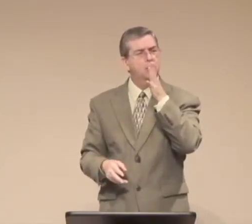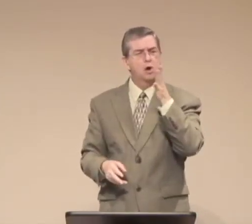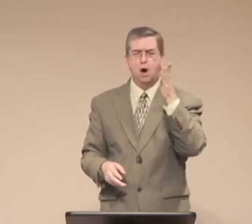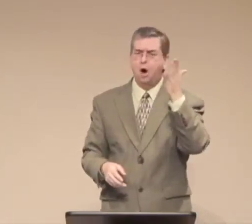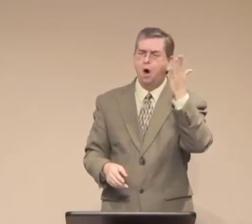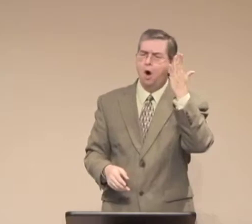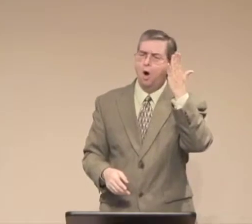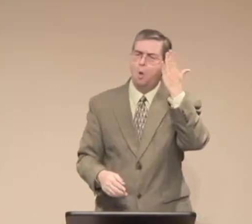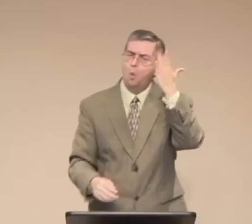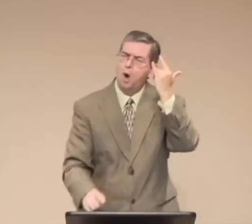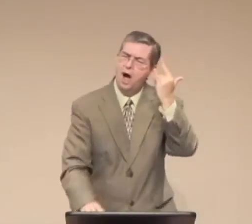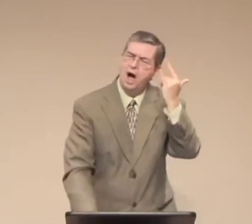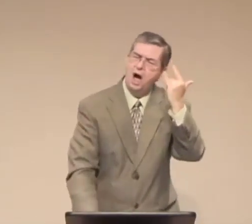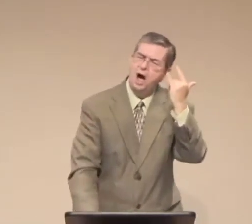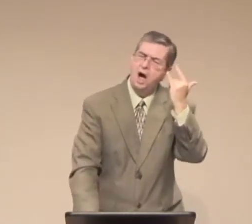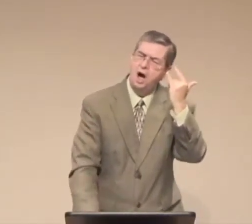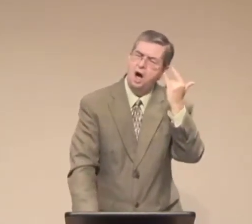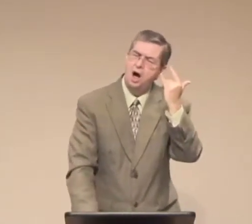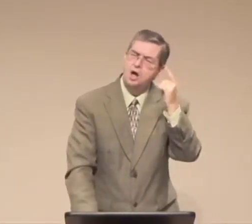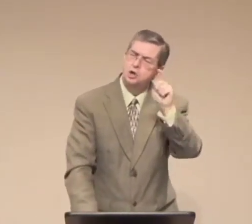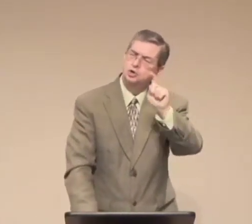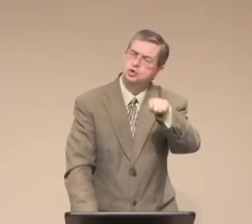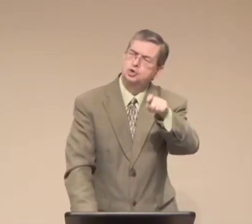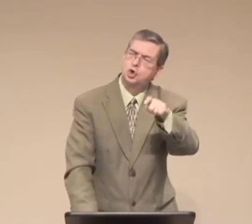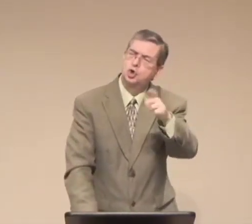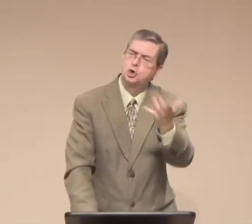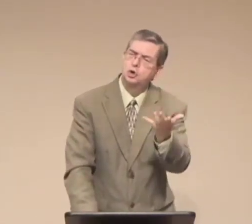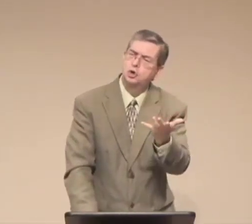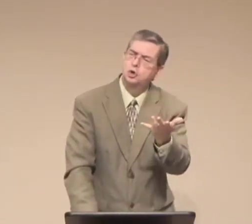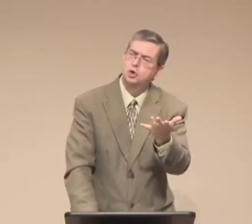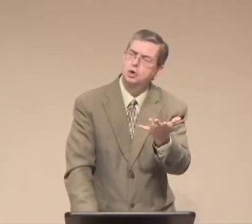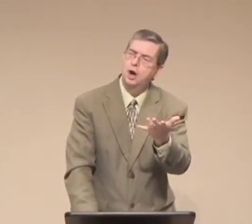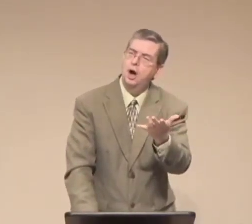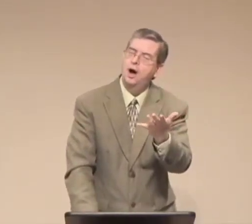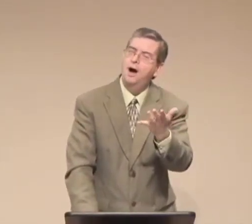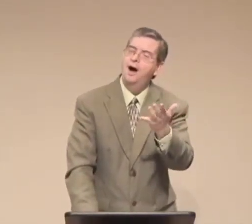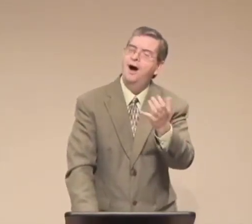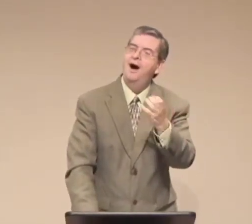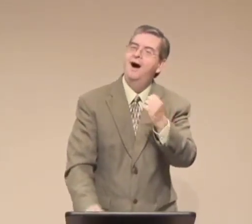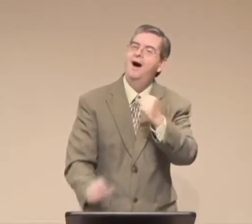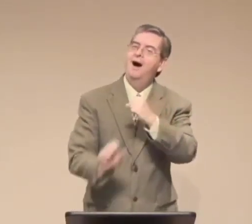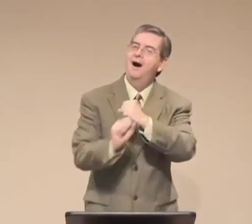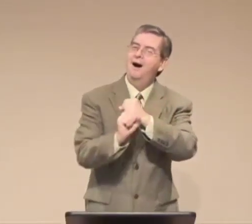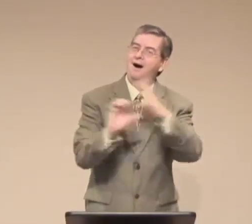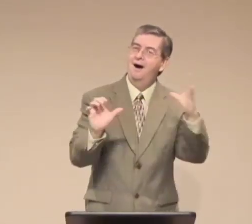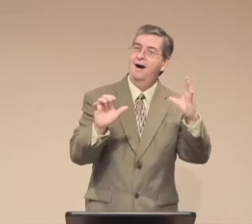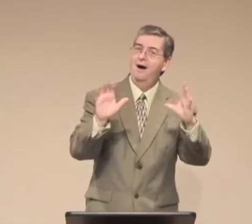Woman. Now, why do you think he would do that? He said